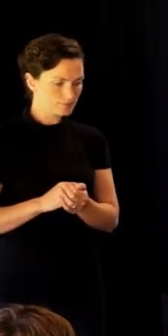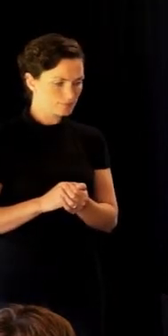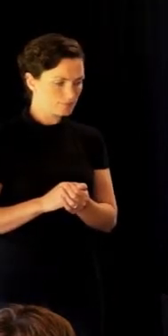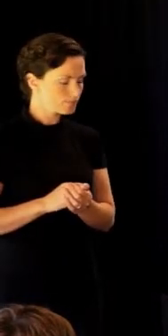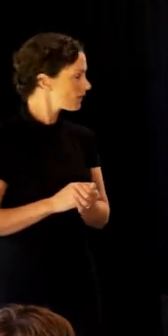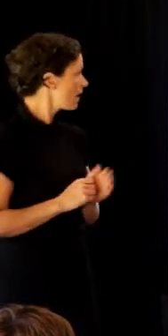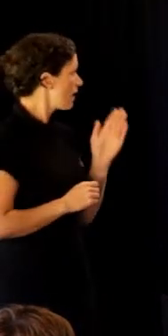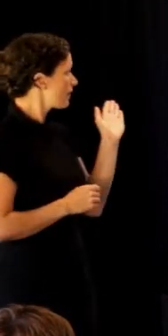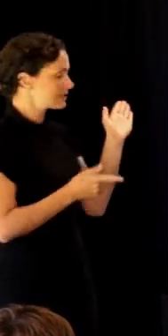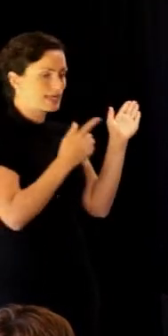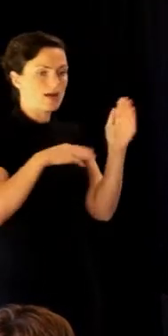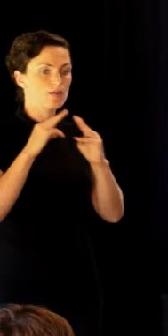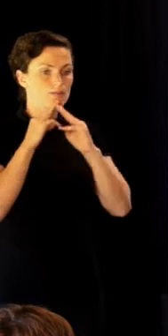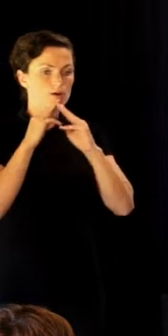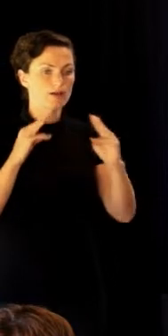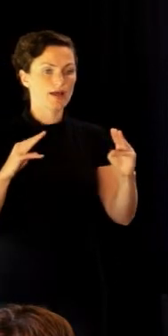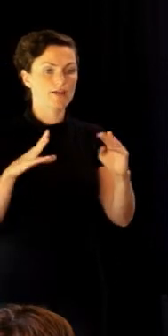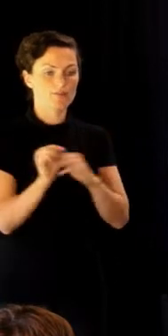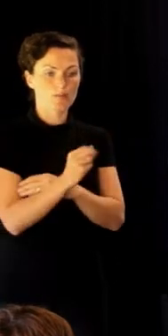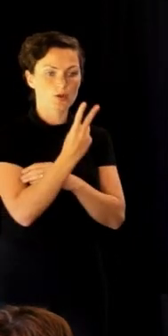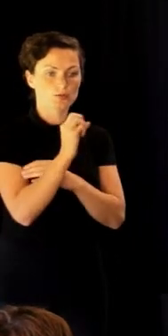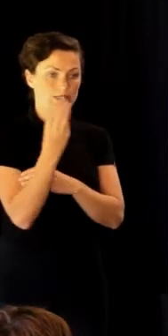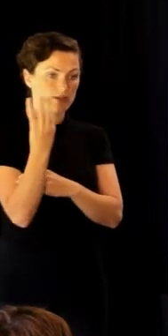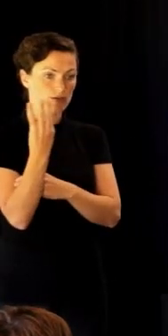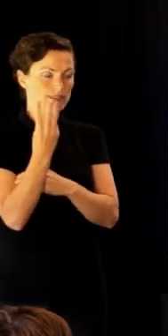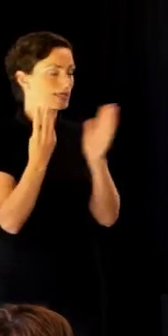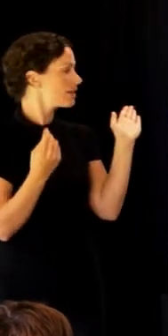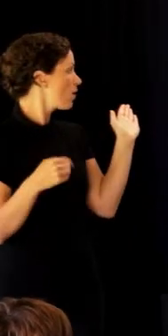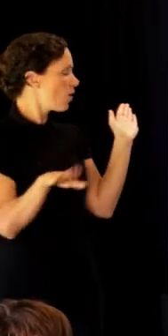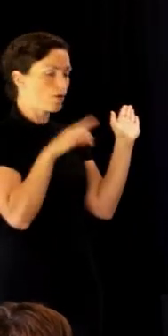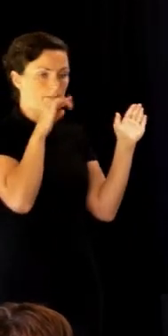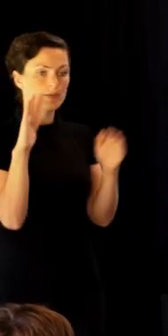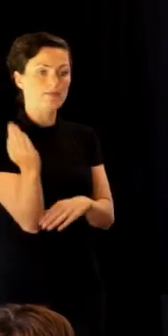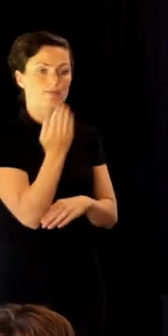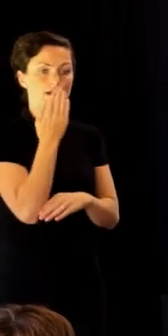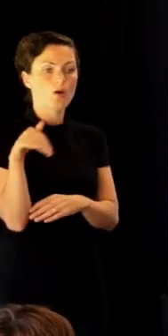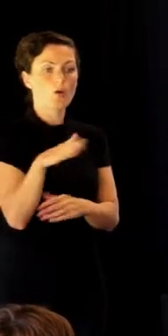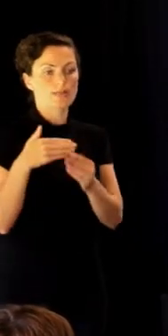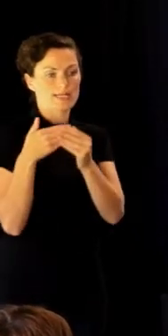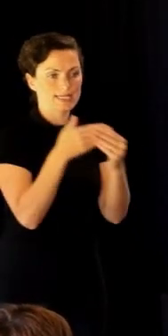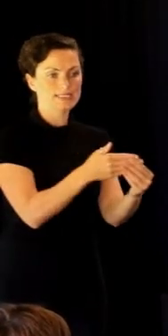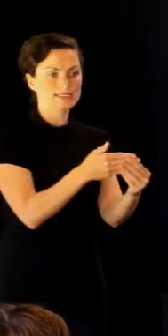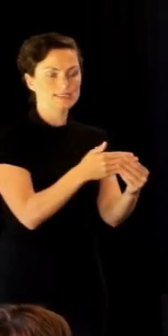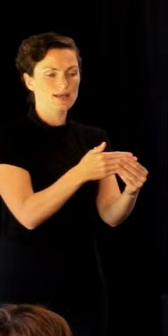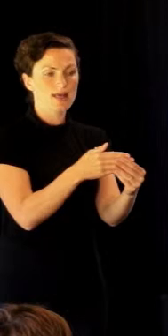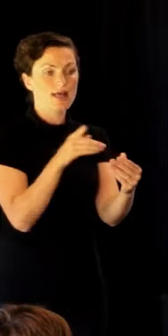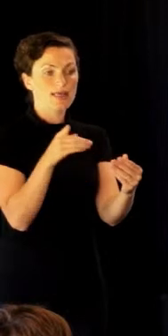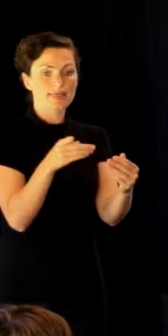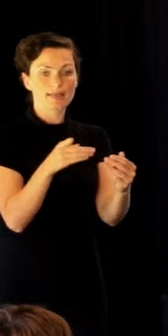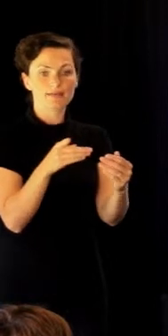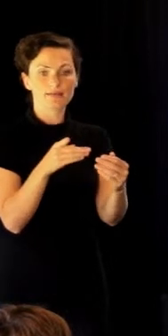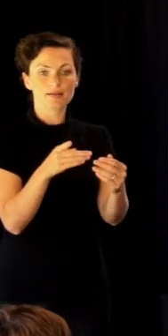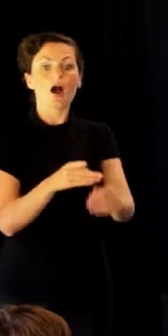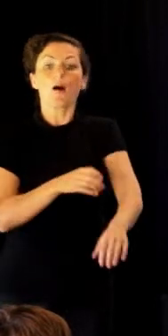So this is our marainoko from 2013. All the ones in the front row are all our leaders, but they have been to a lot of